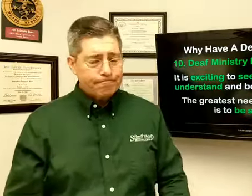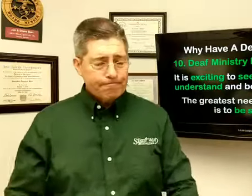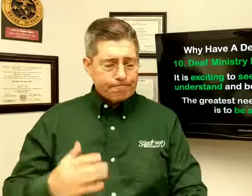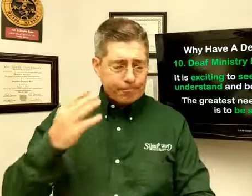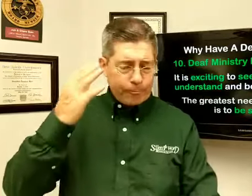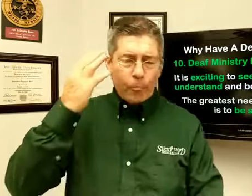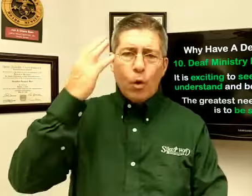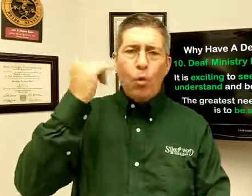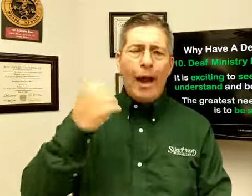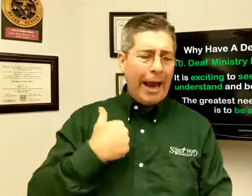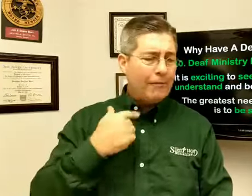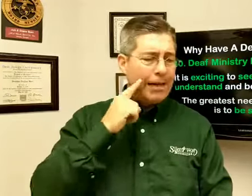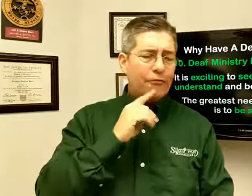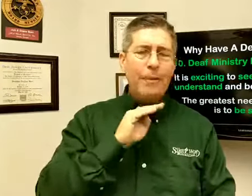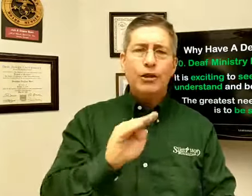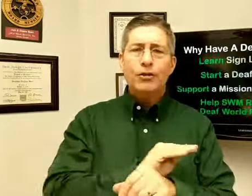Why have a deaf ministry?